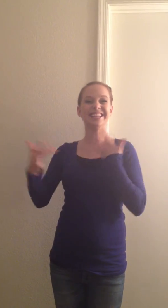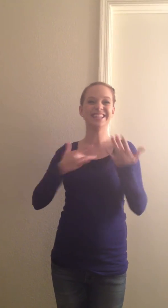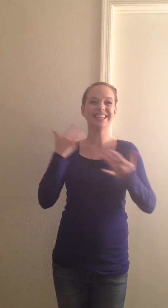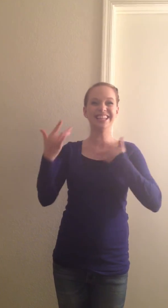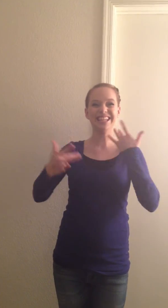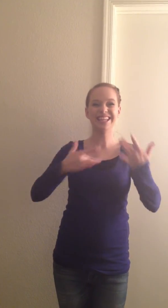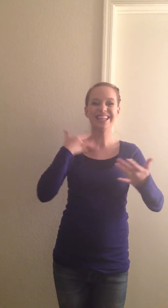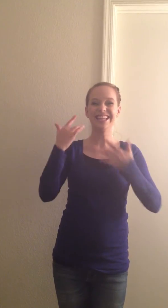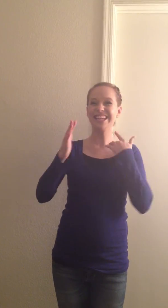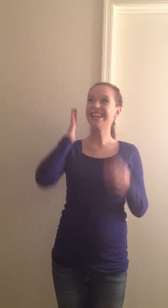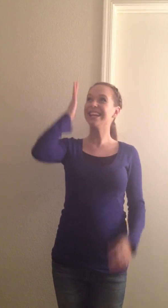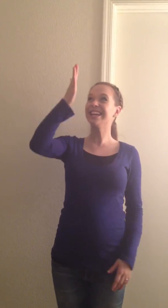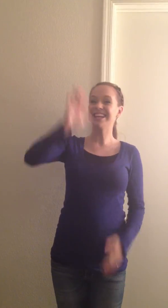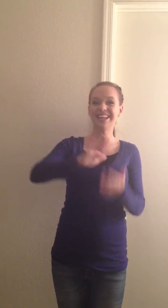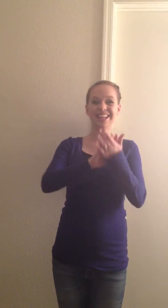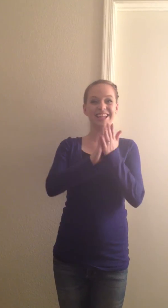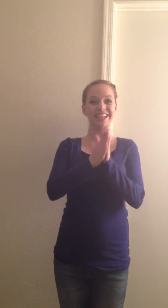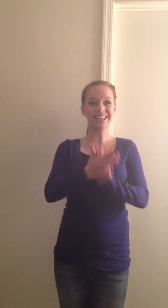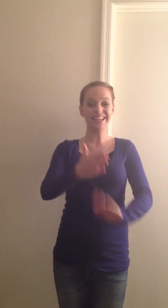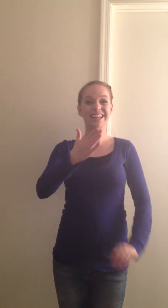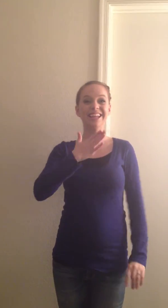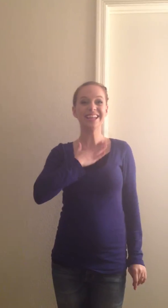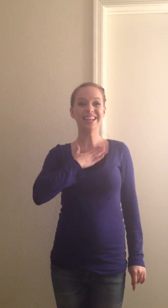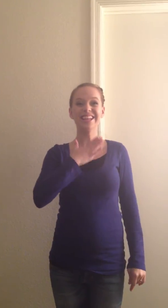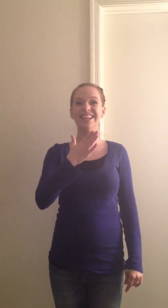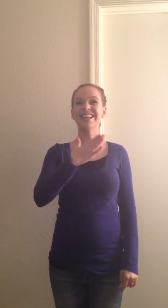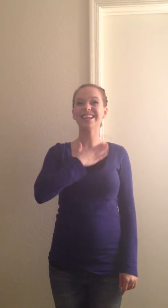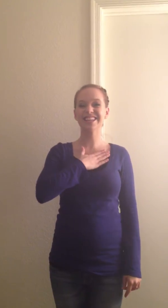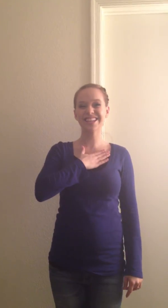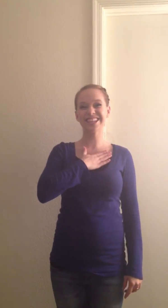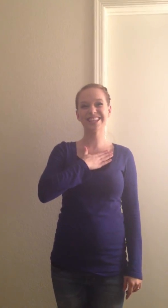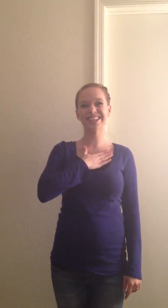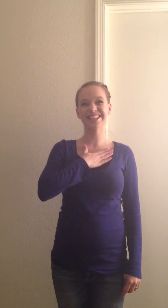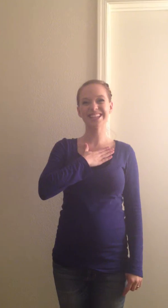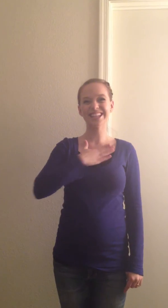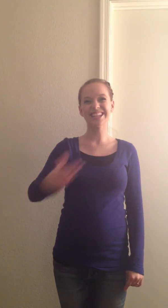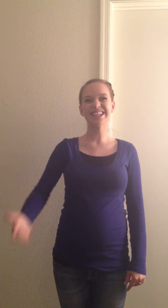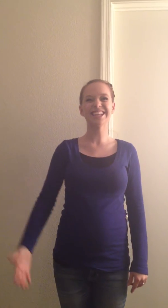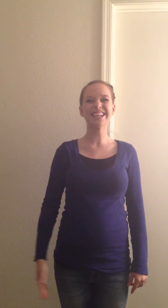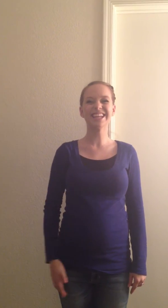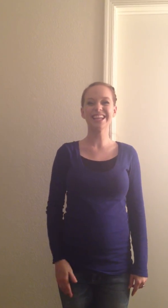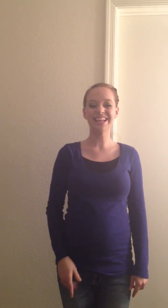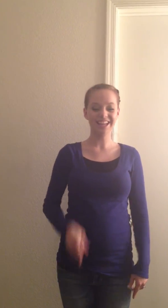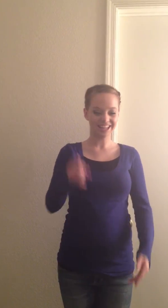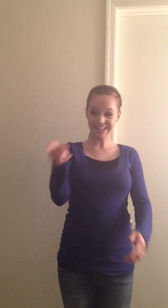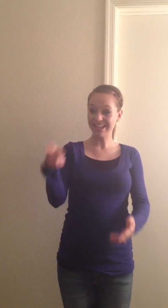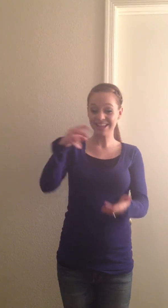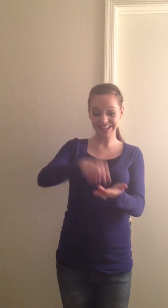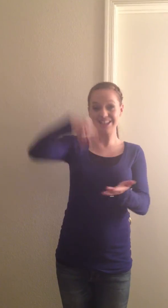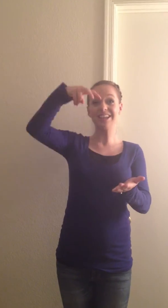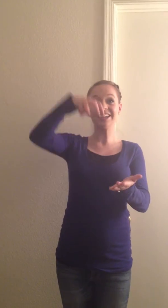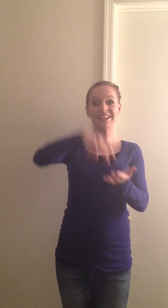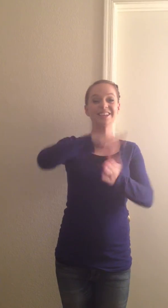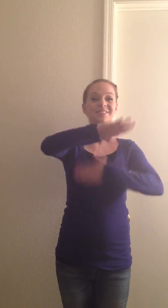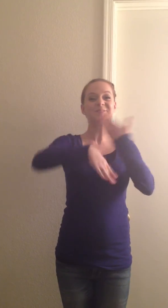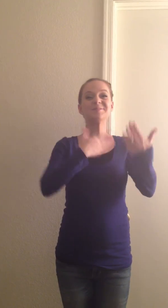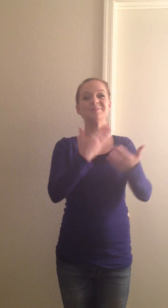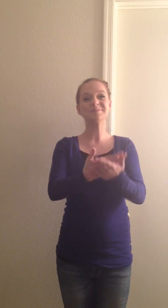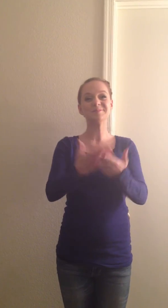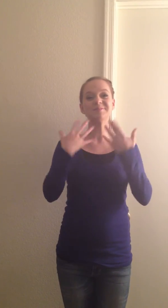away from those grapes, soon will be mine, oh, then he jumped with all